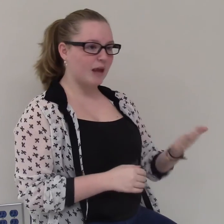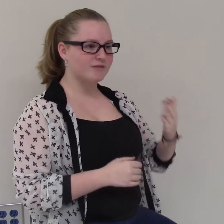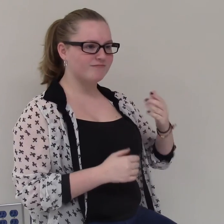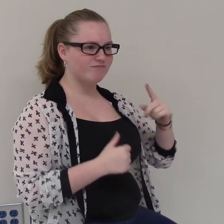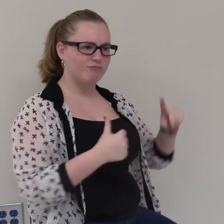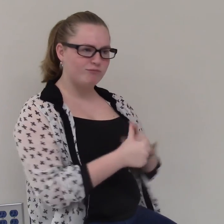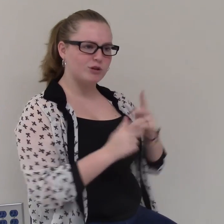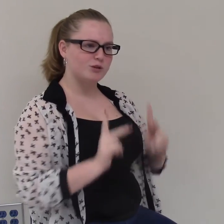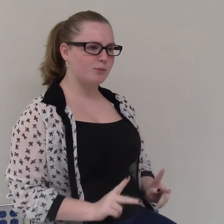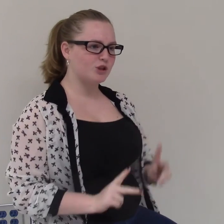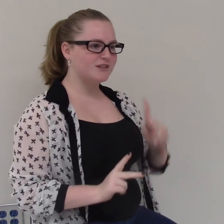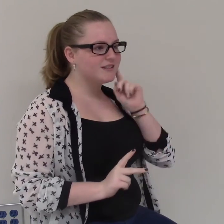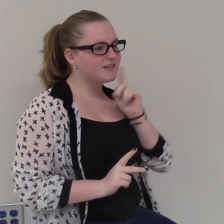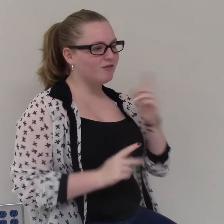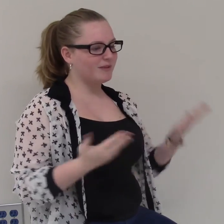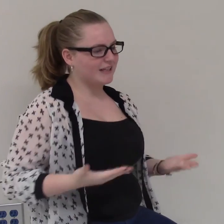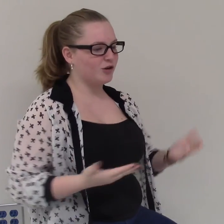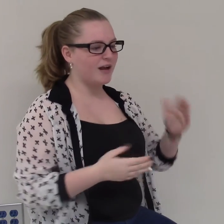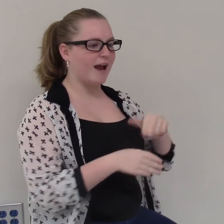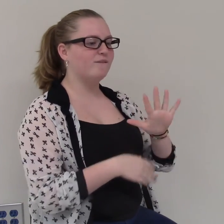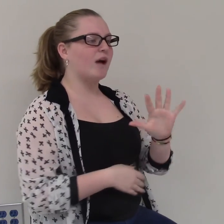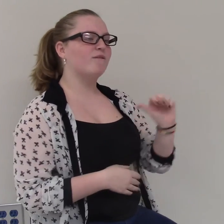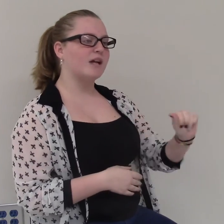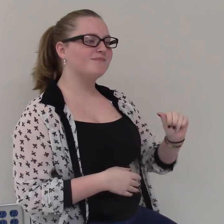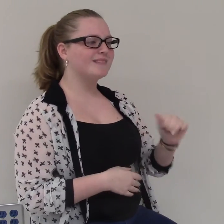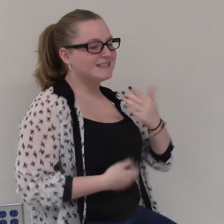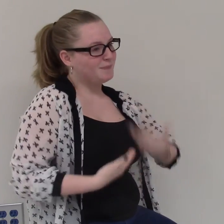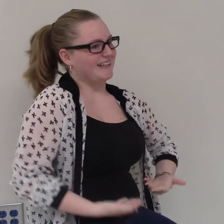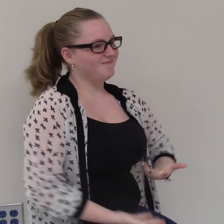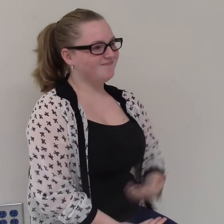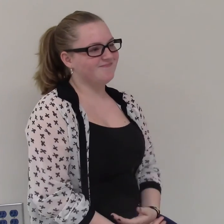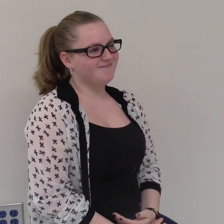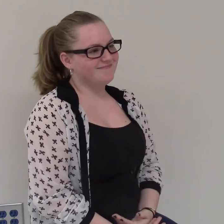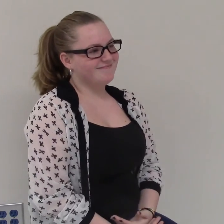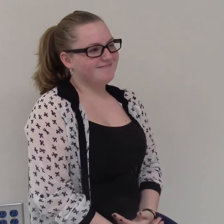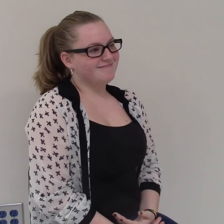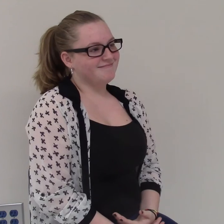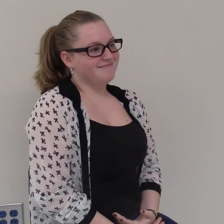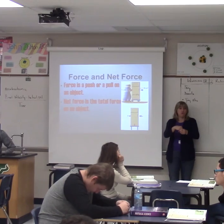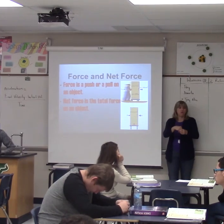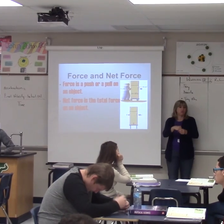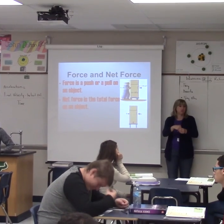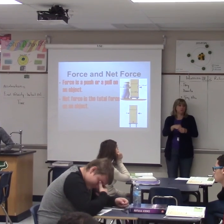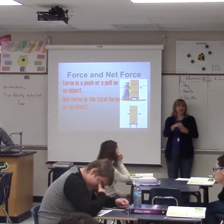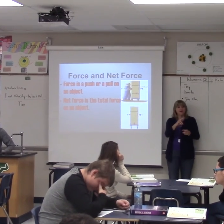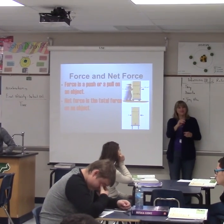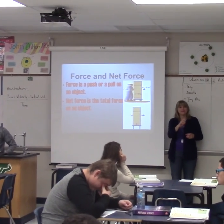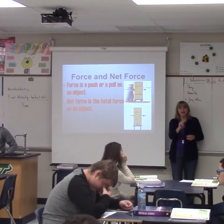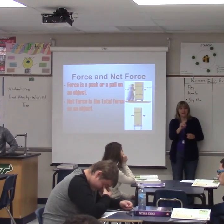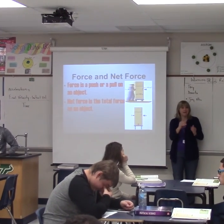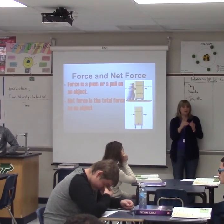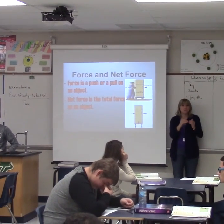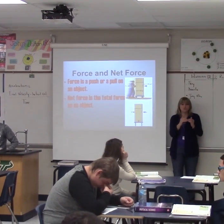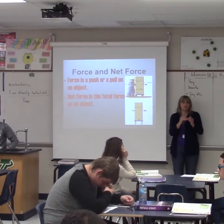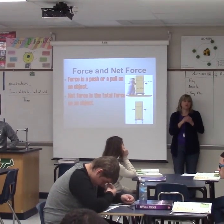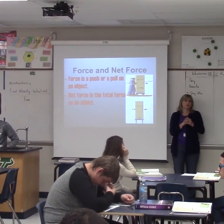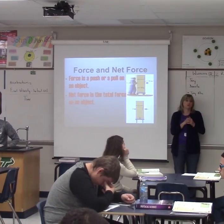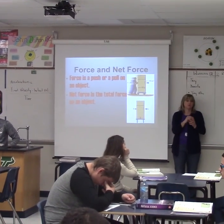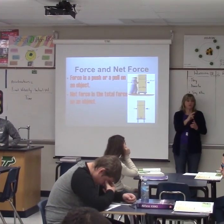here at 5A that's deaf. And I'm me. This has been Tiffany Cruz reporting for the Wingspan News.